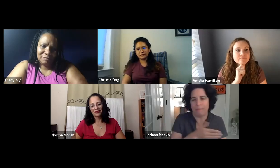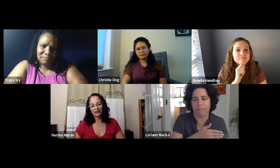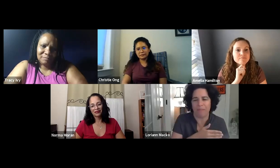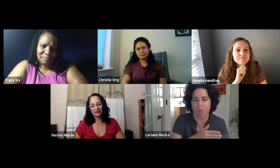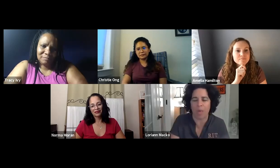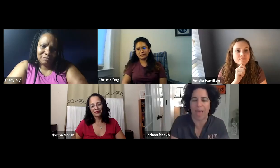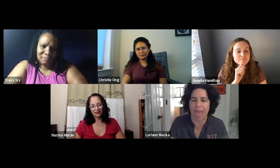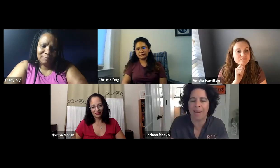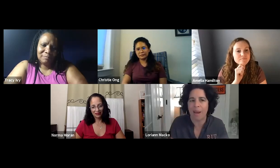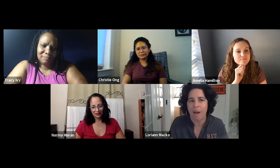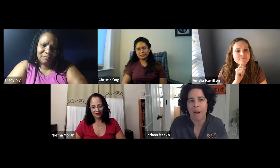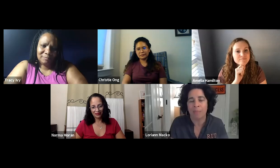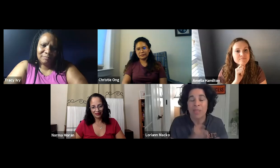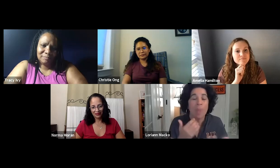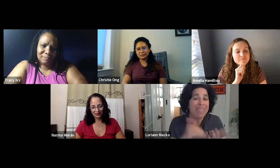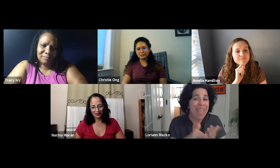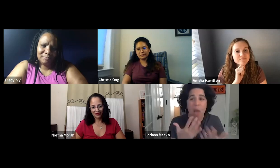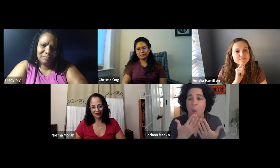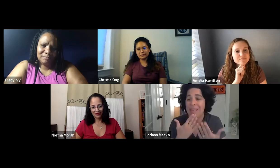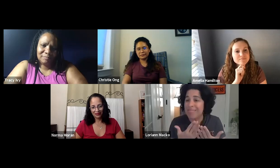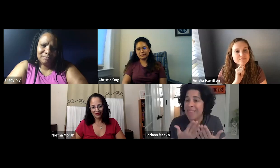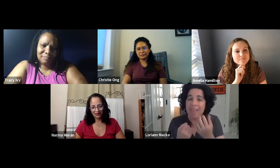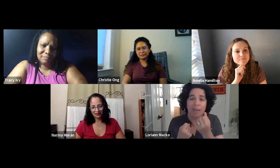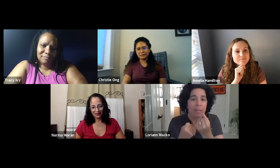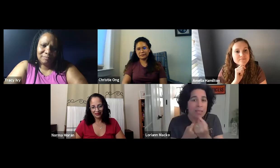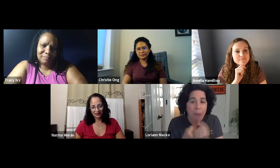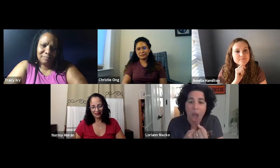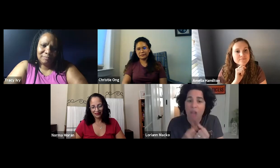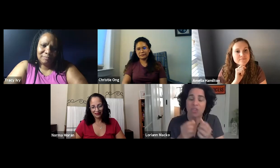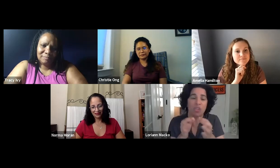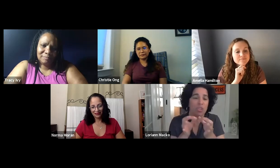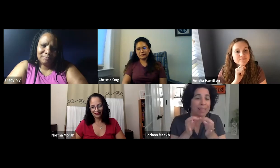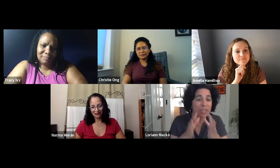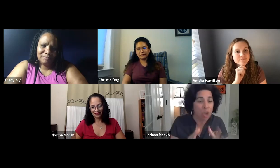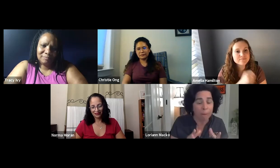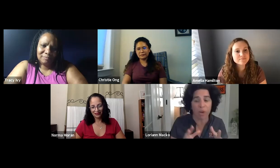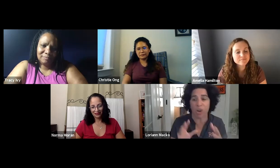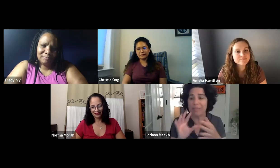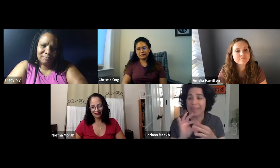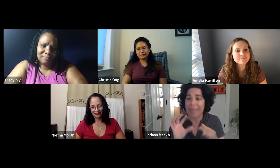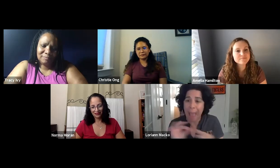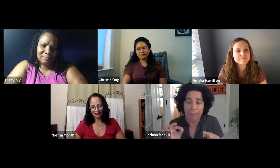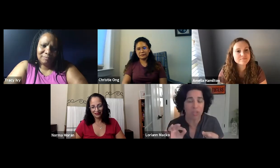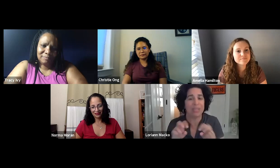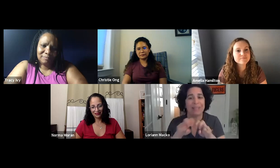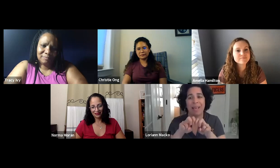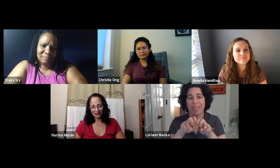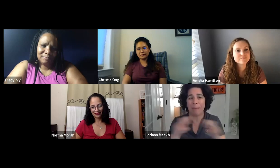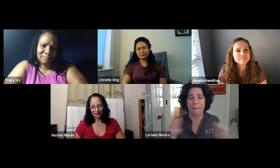voiceover. And I will get that posted shortly. So thank you to our sponsors. Thank you to our captionist and